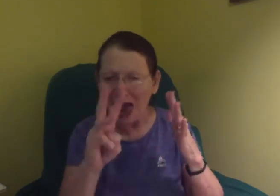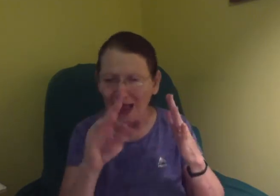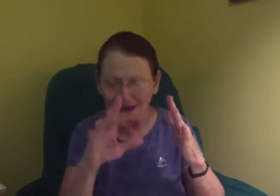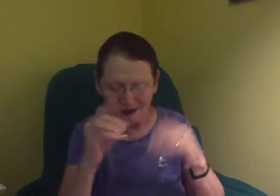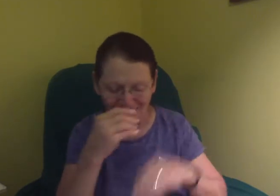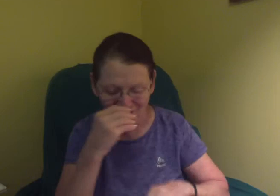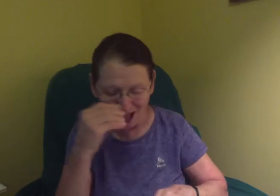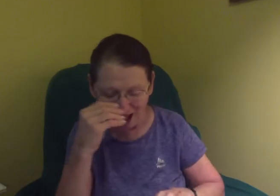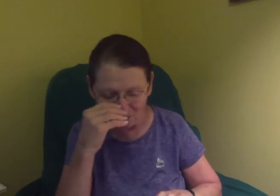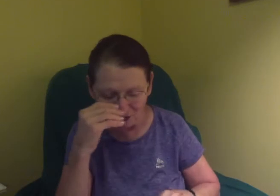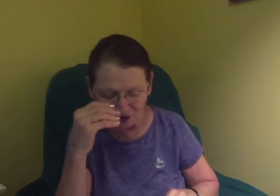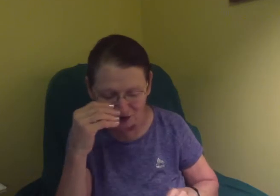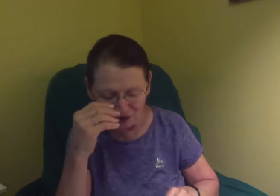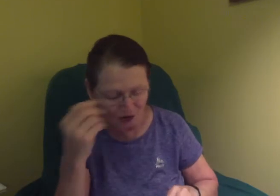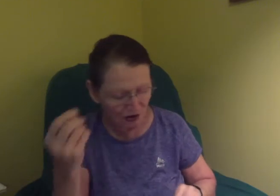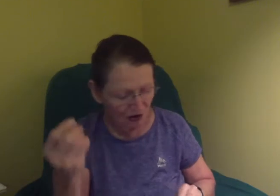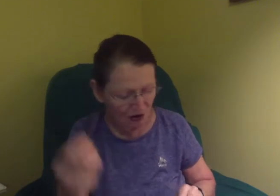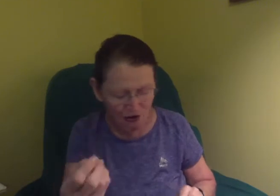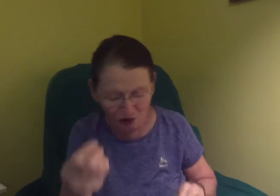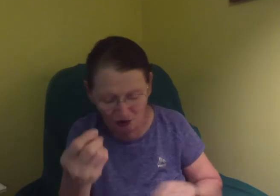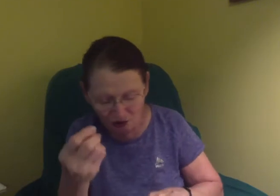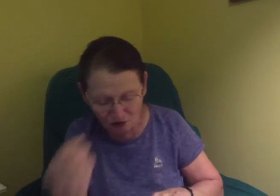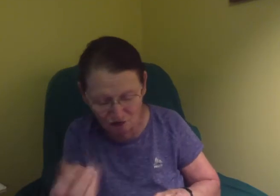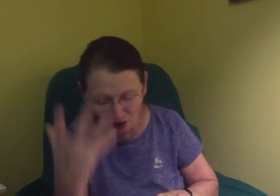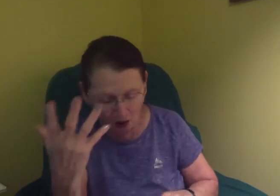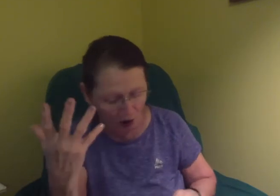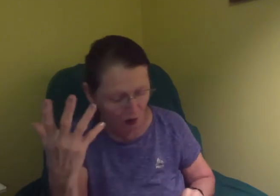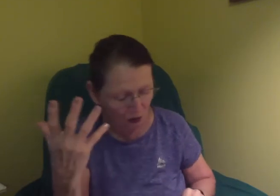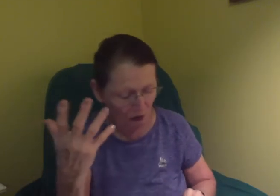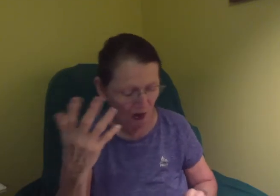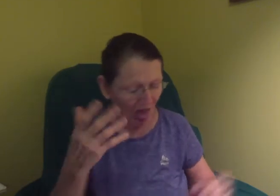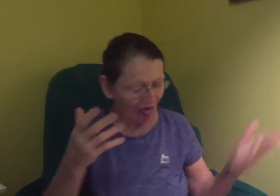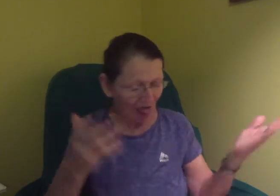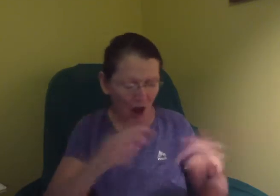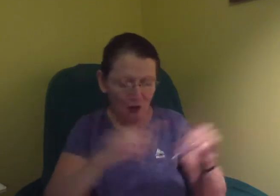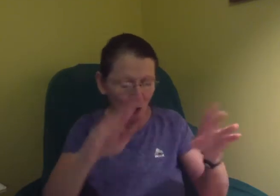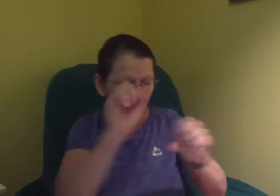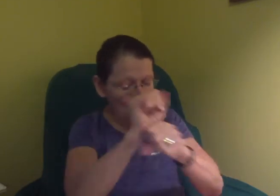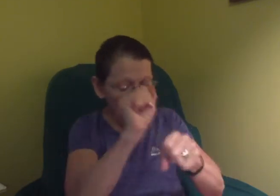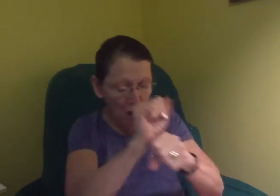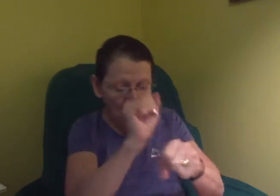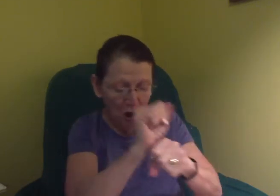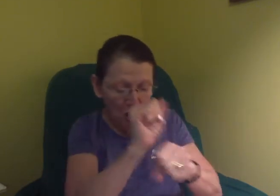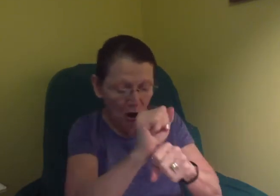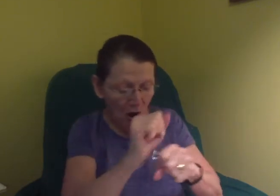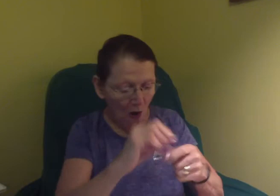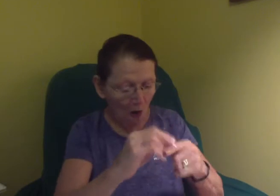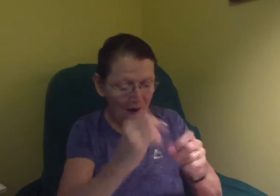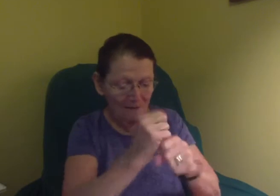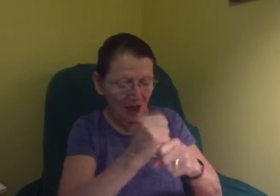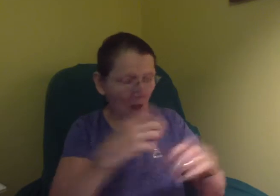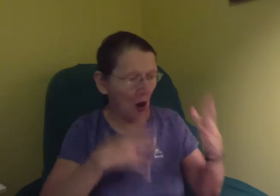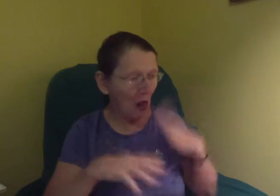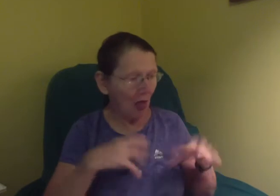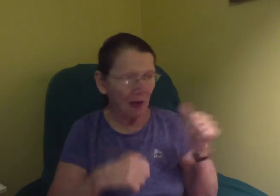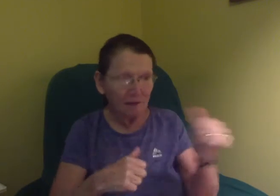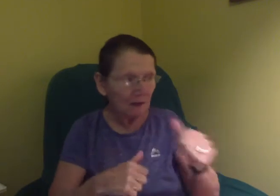family, but I was about find out if I had my